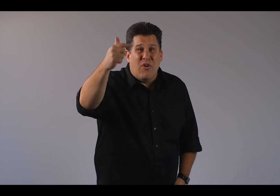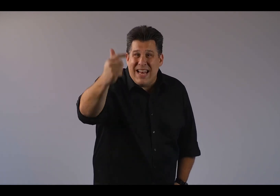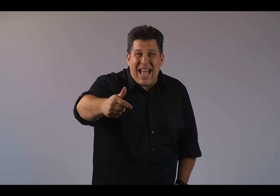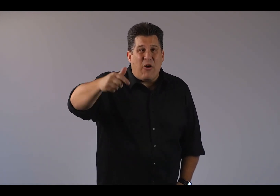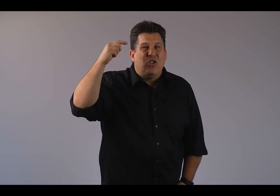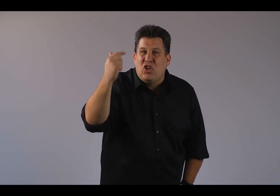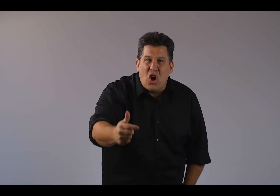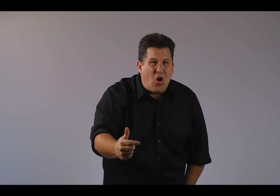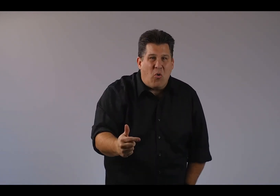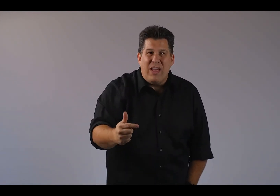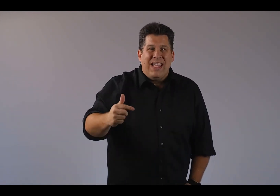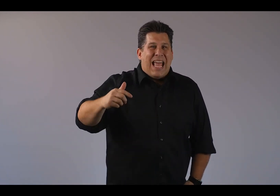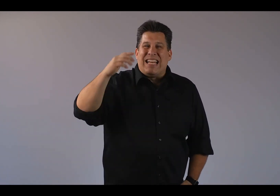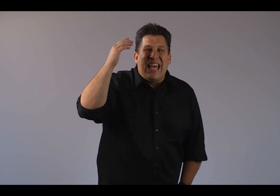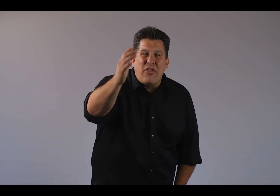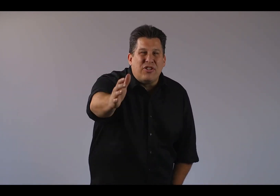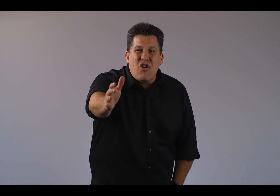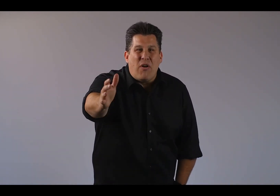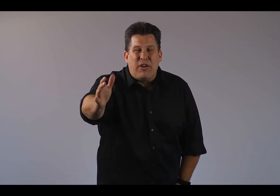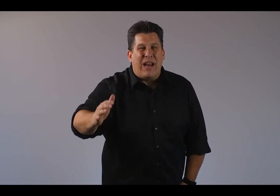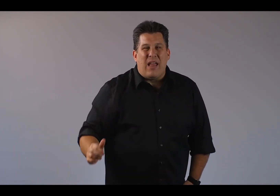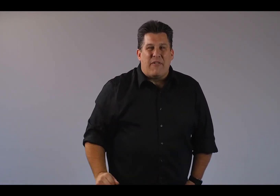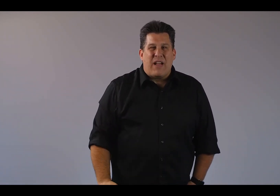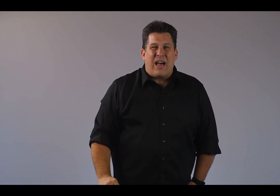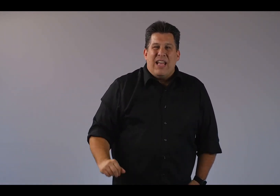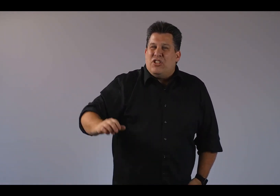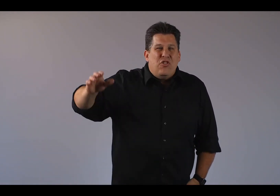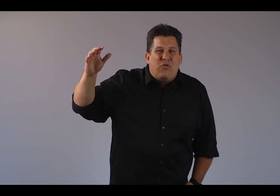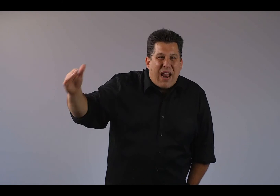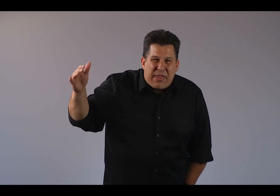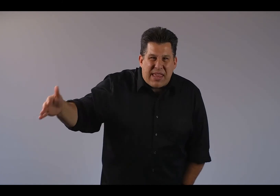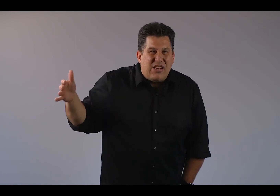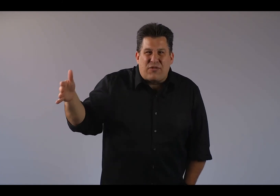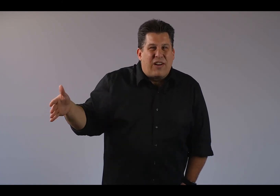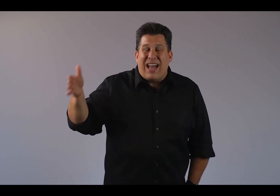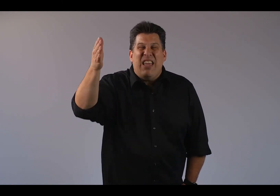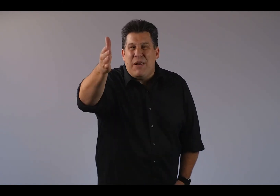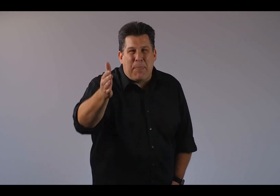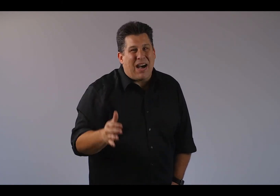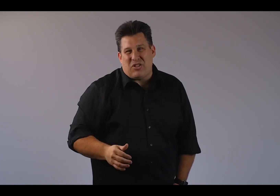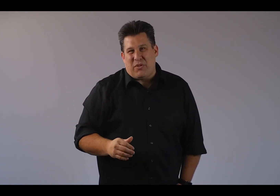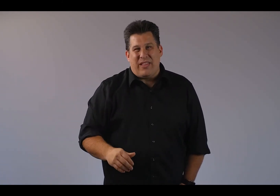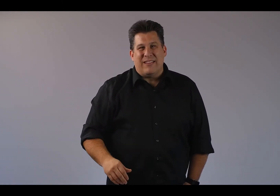now to go and to let others know of the great love of God, to do great things for God, even impossible things.